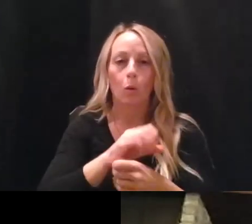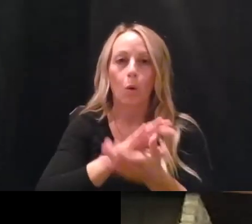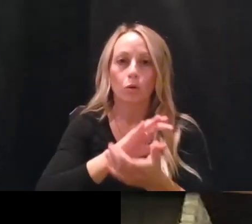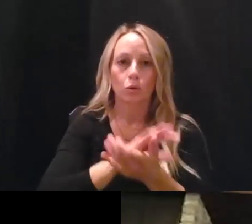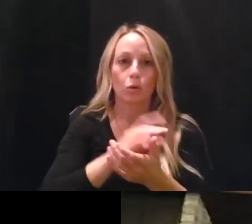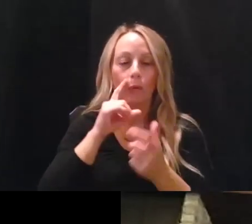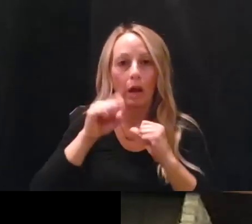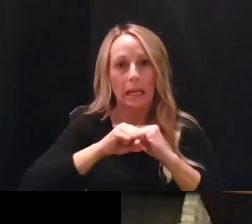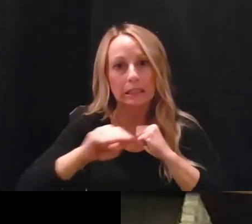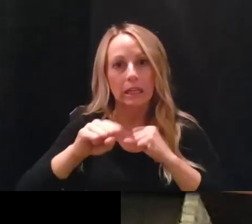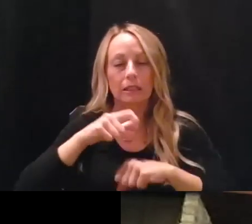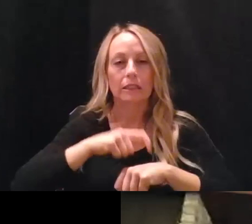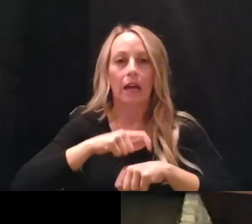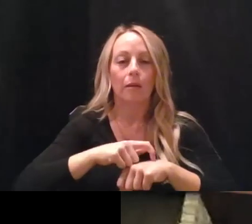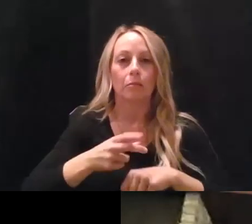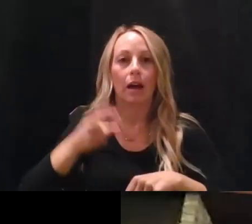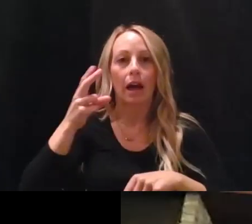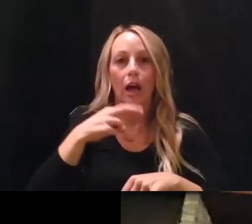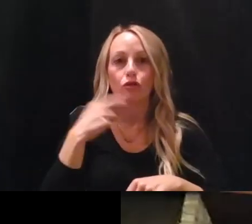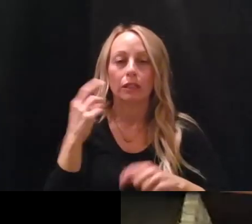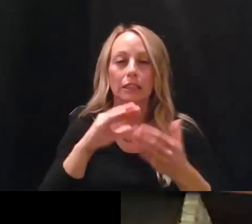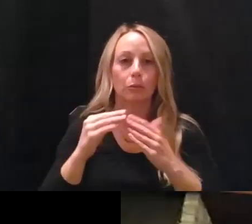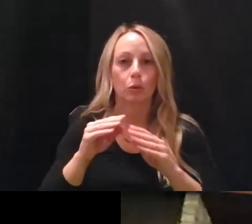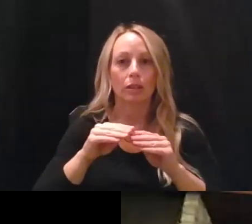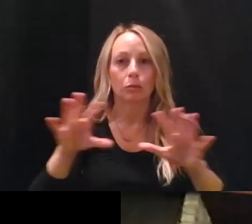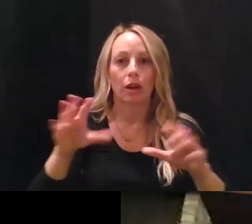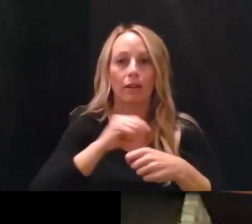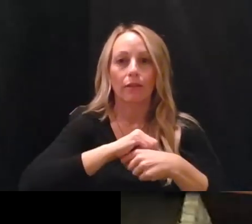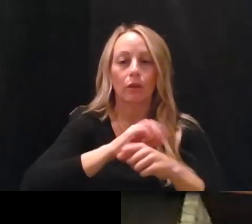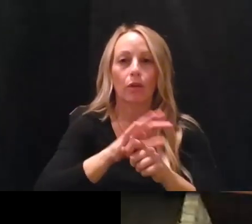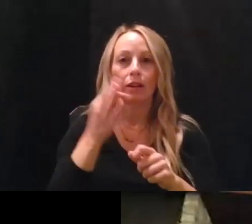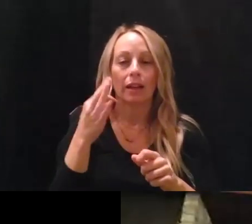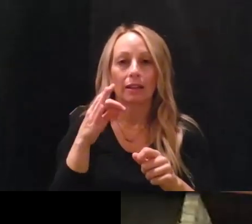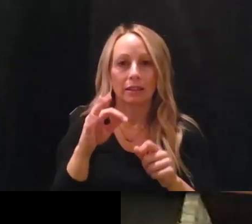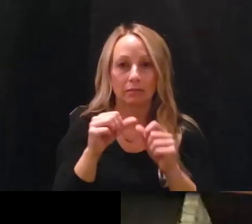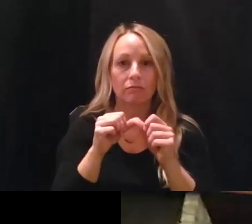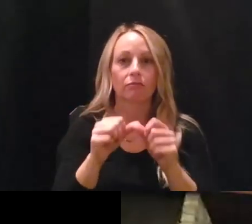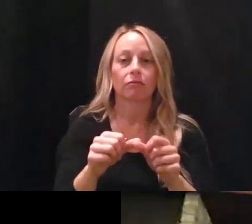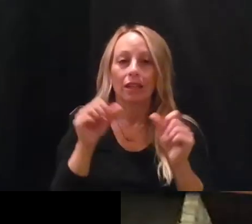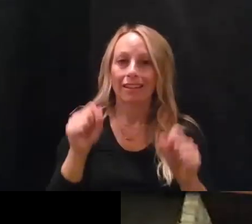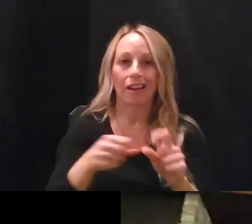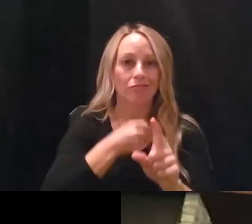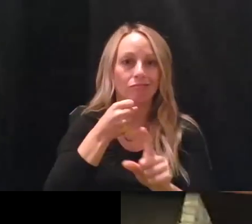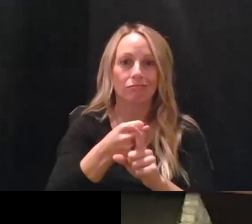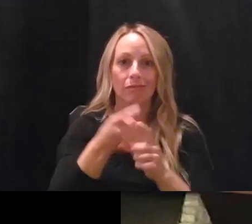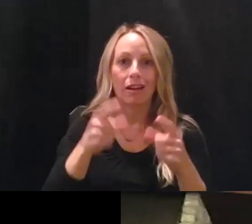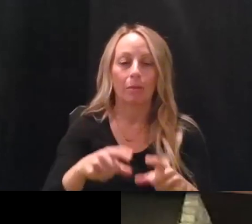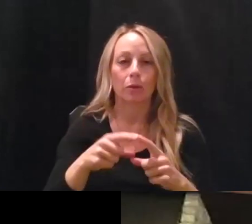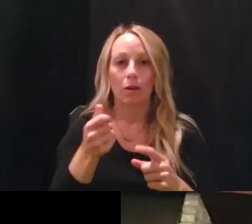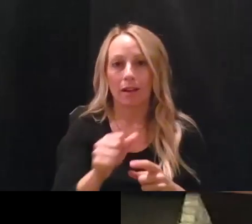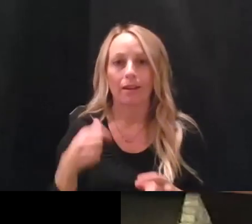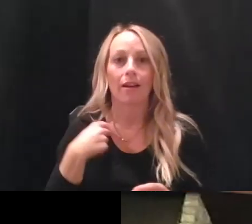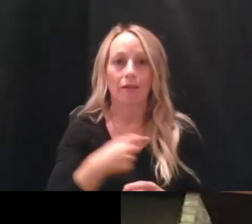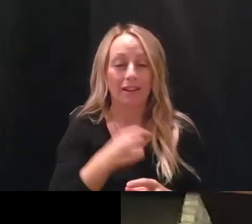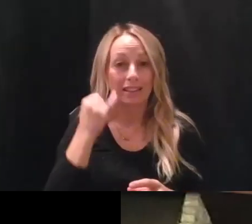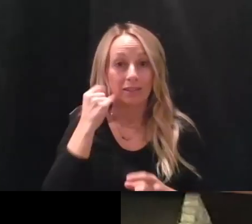time. However, as community spread of COVID-19 continues, this could happen to any of us. If you find yourself